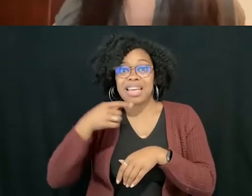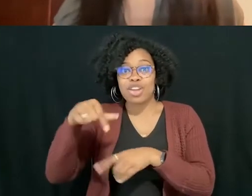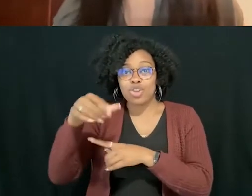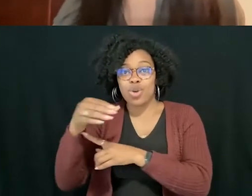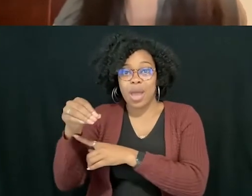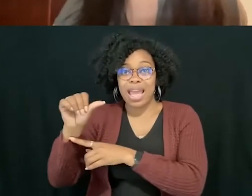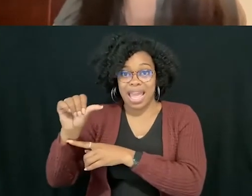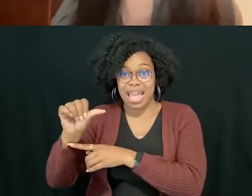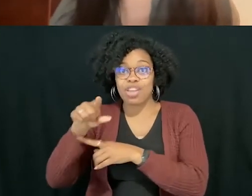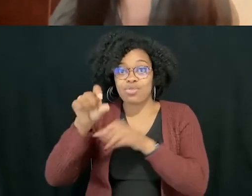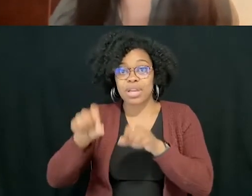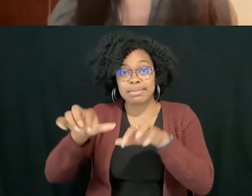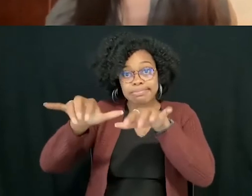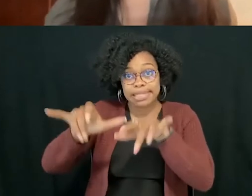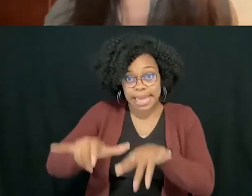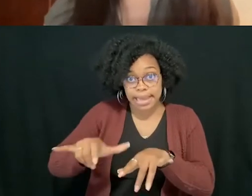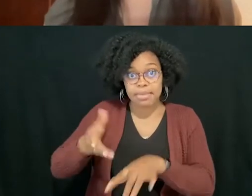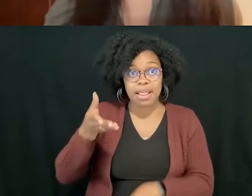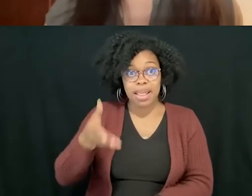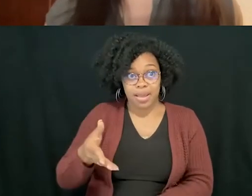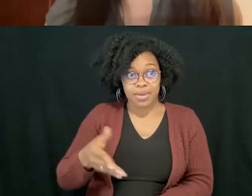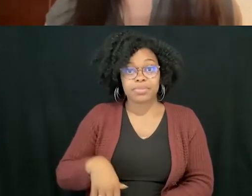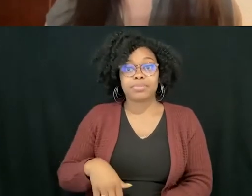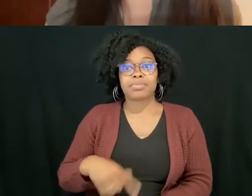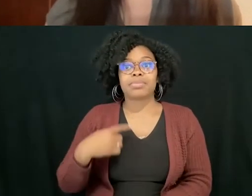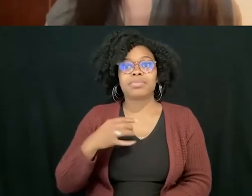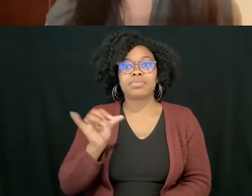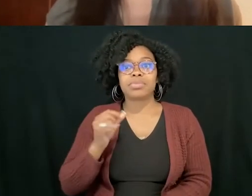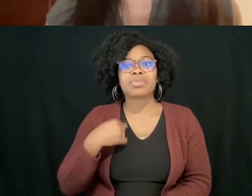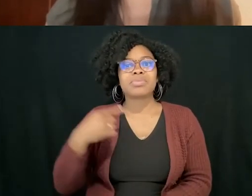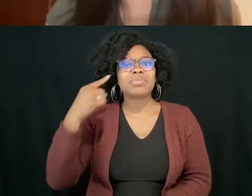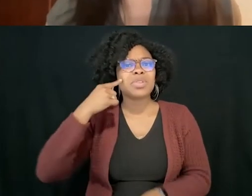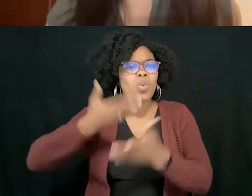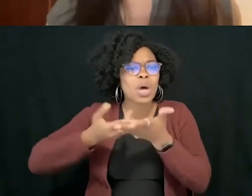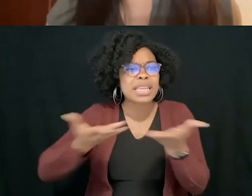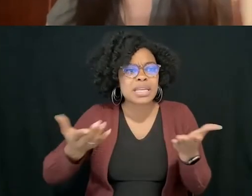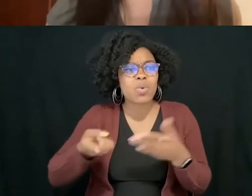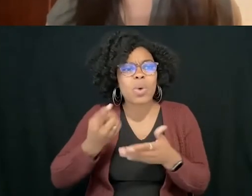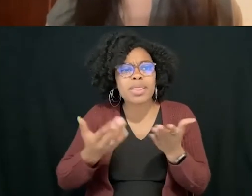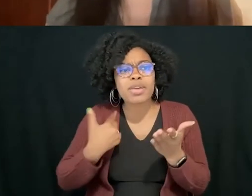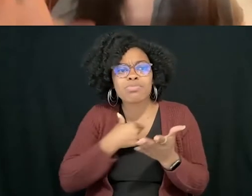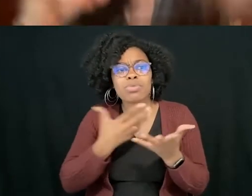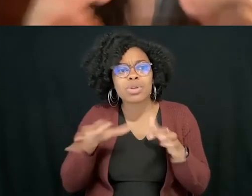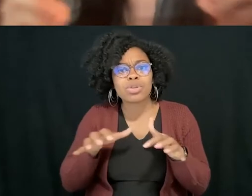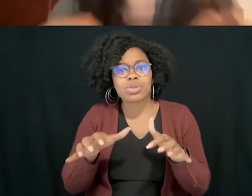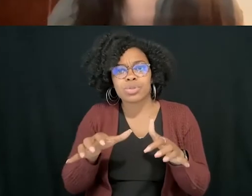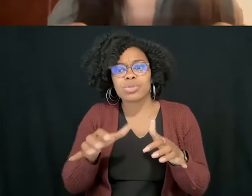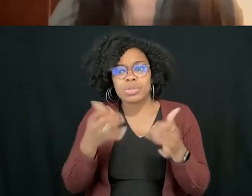type your questions into there. And I think one thing that we did want to do also during this while people are preparing their questions,